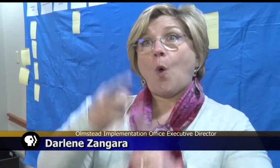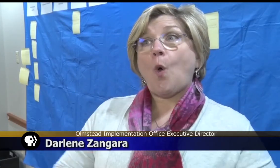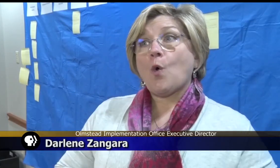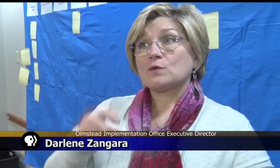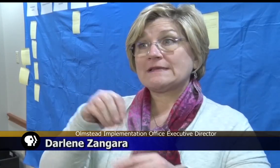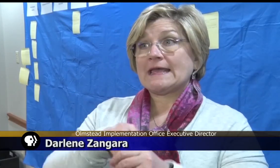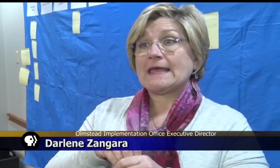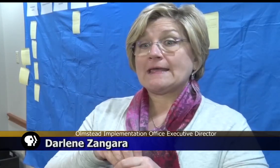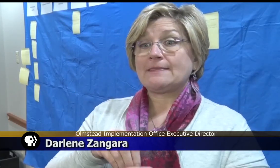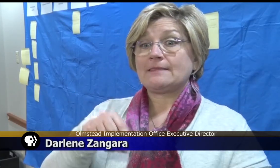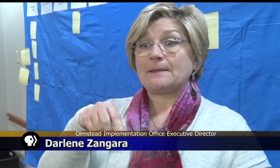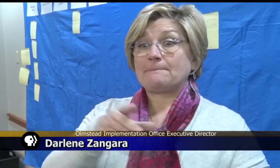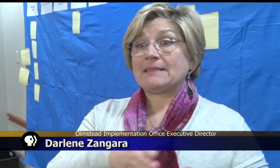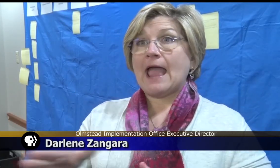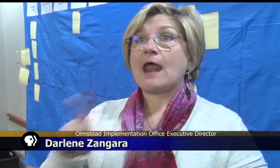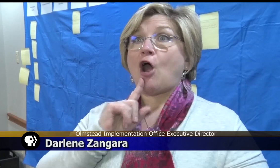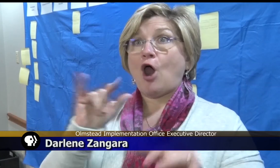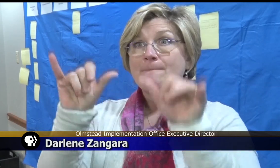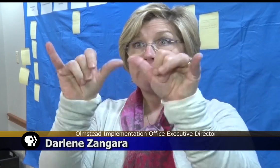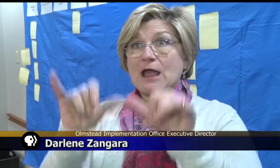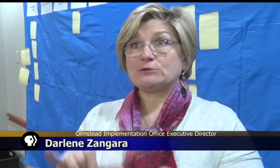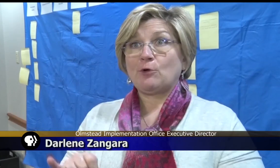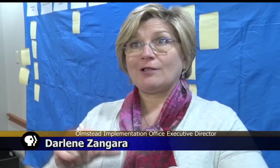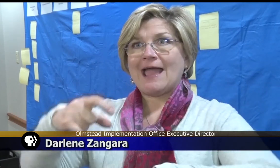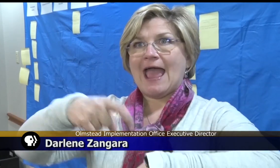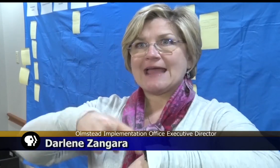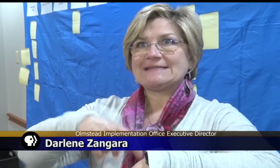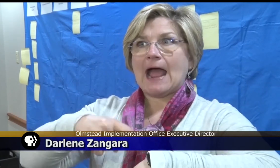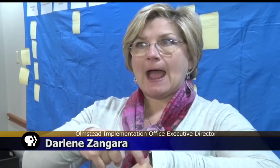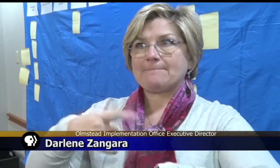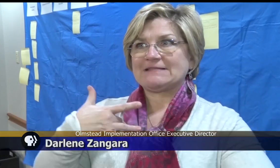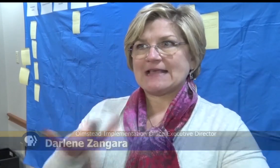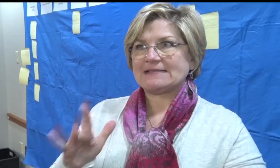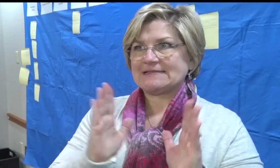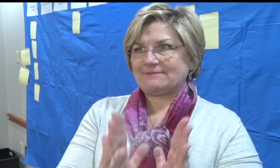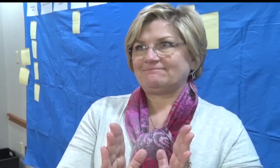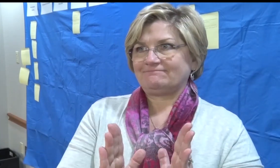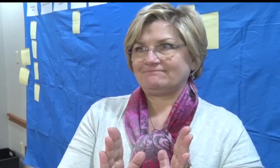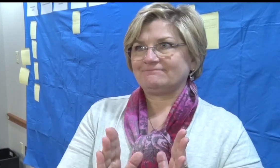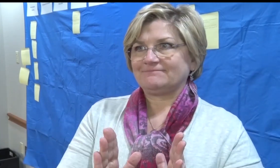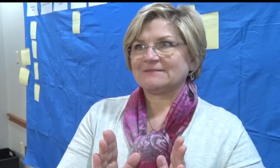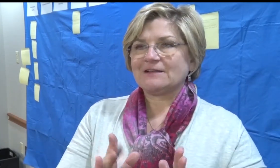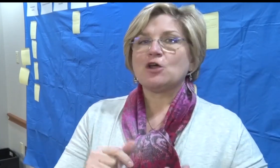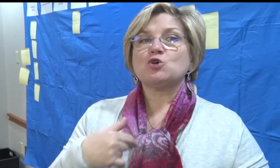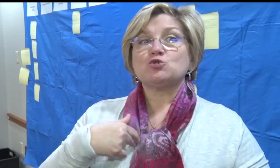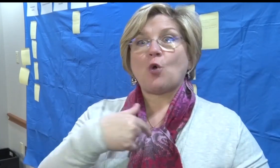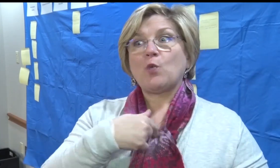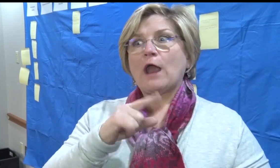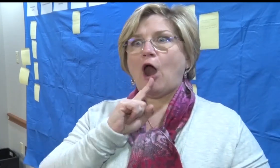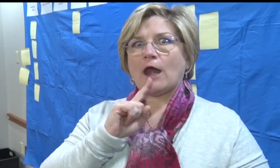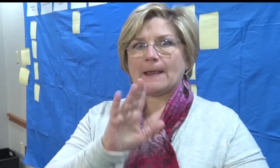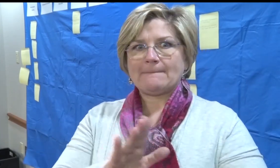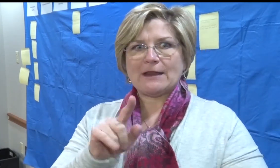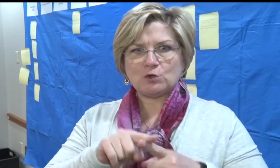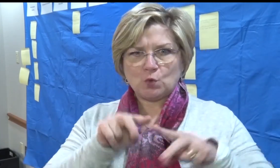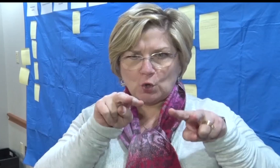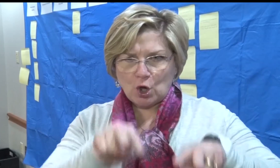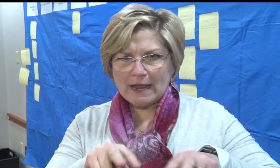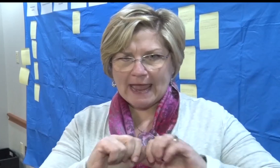All of the goals in the plan are measurable and time-sensitive. So we are